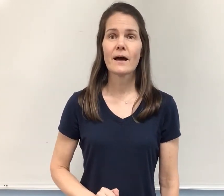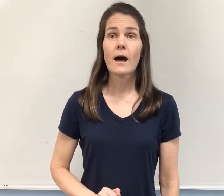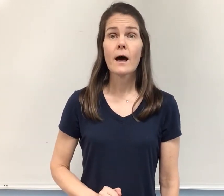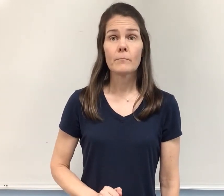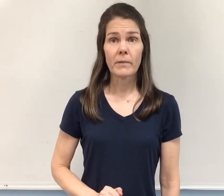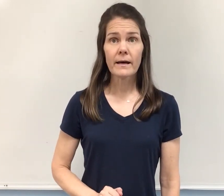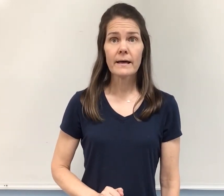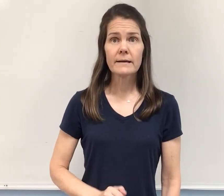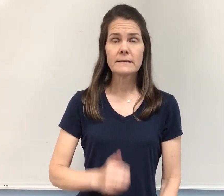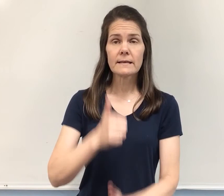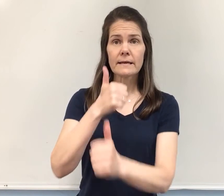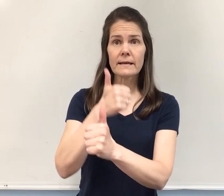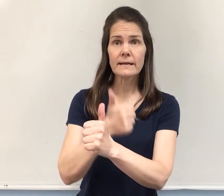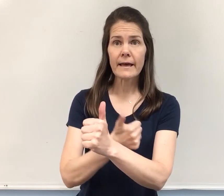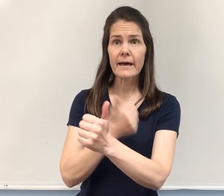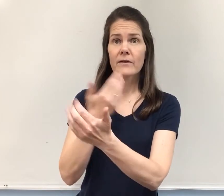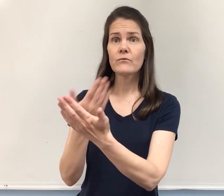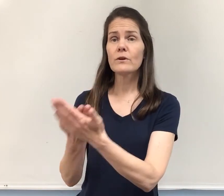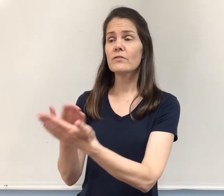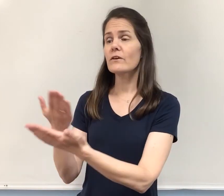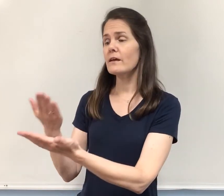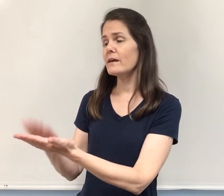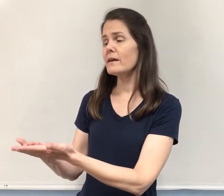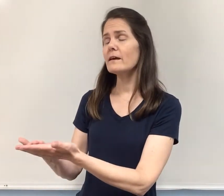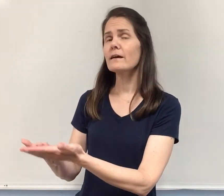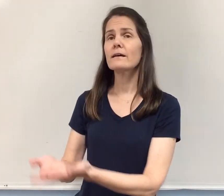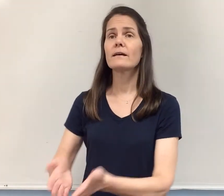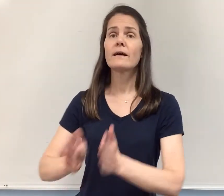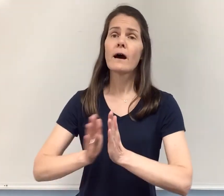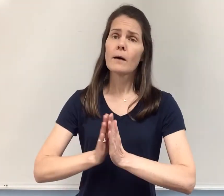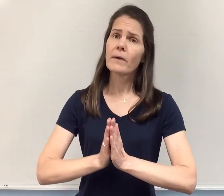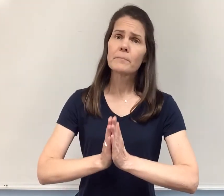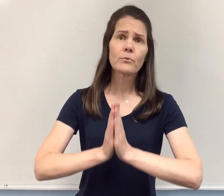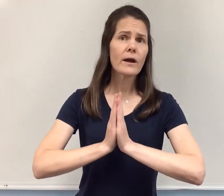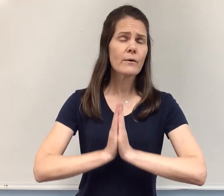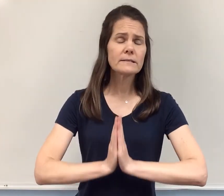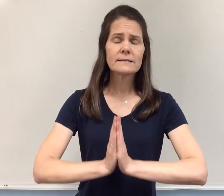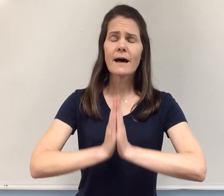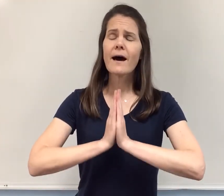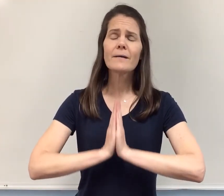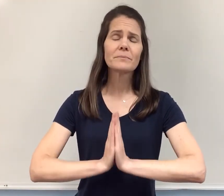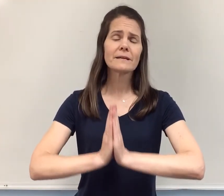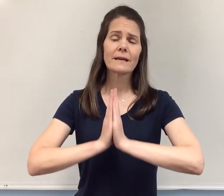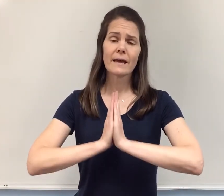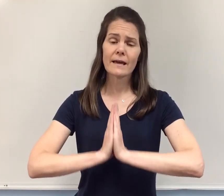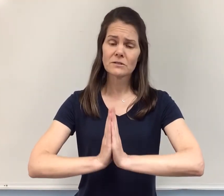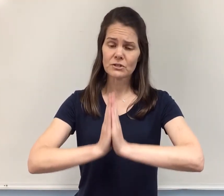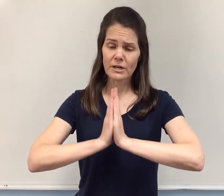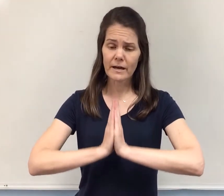But in everything, by prayer and supplication,